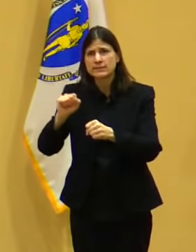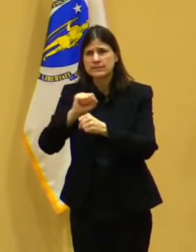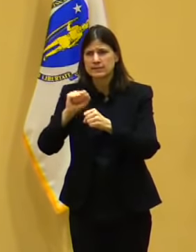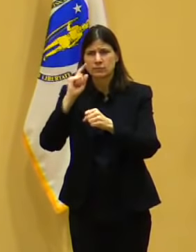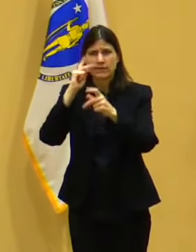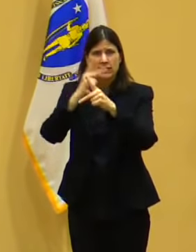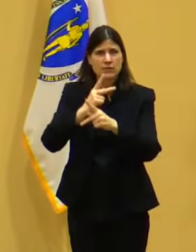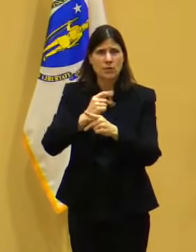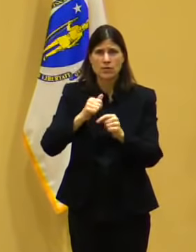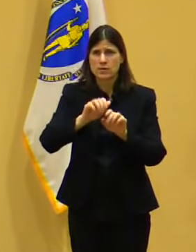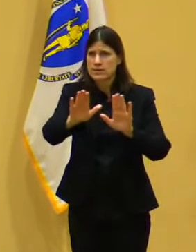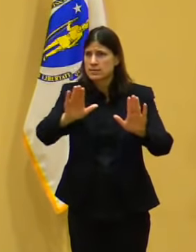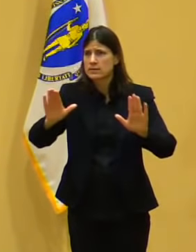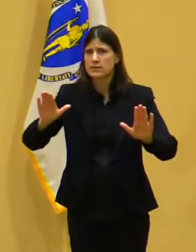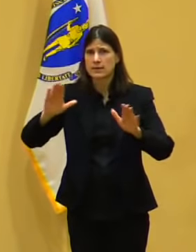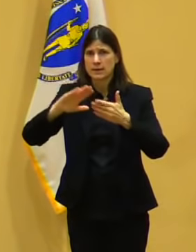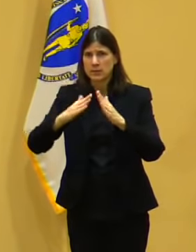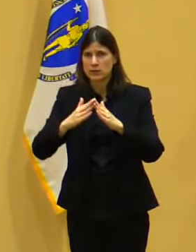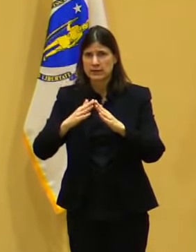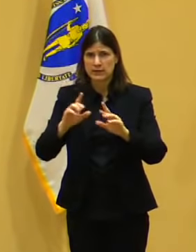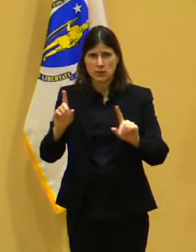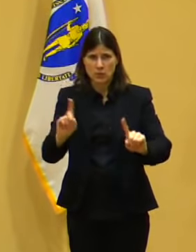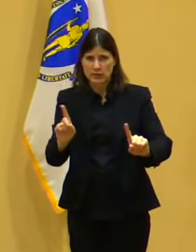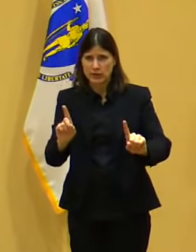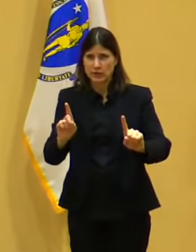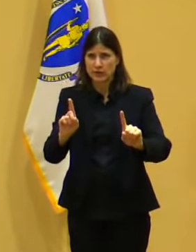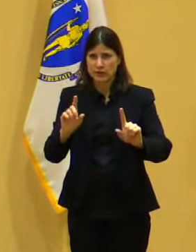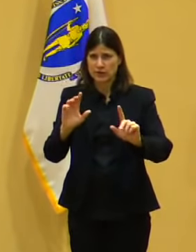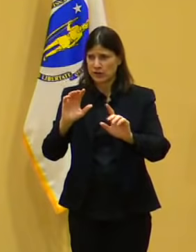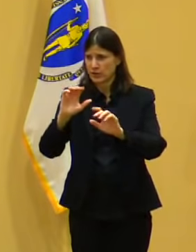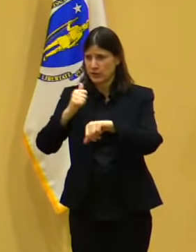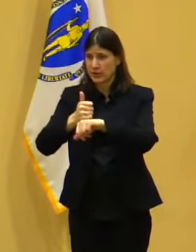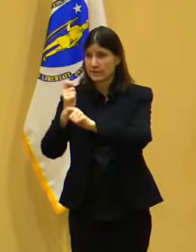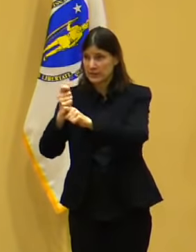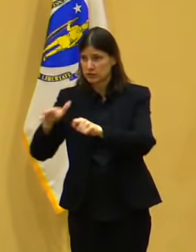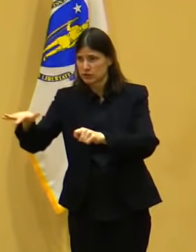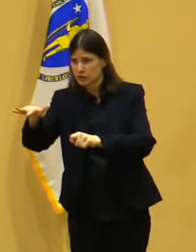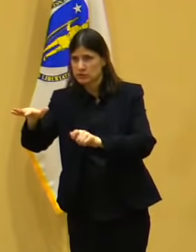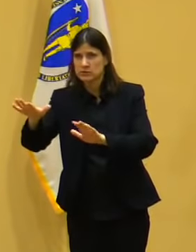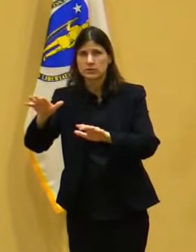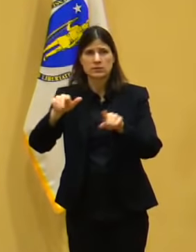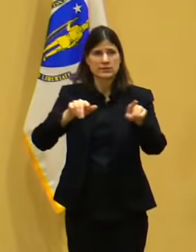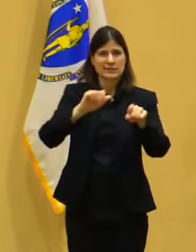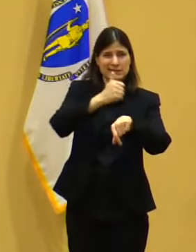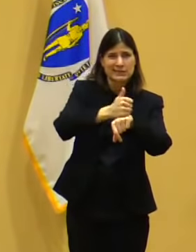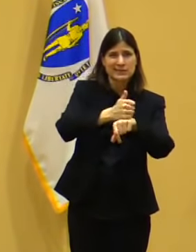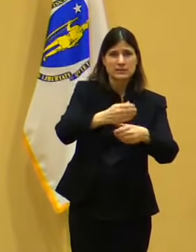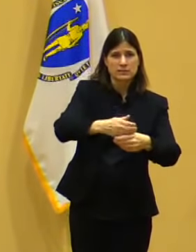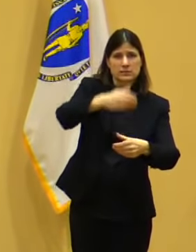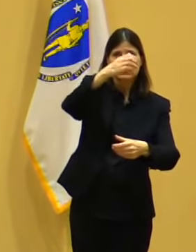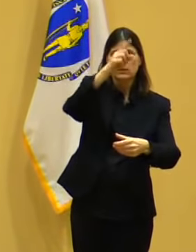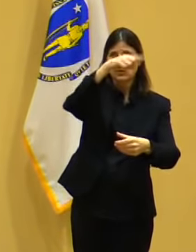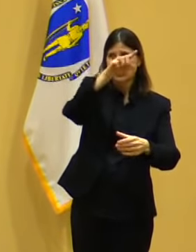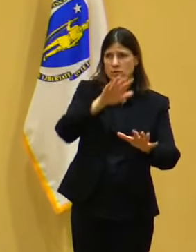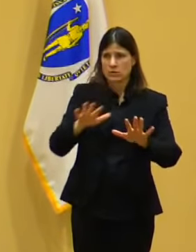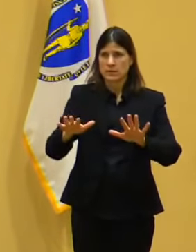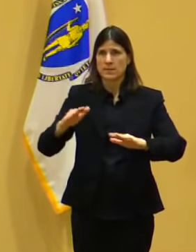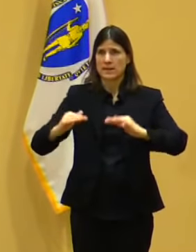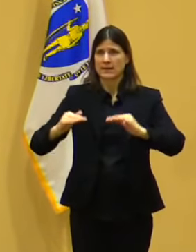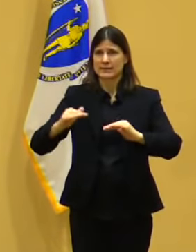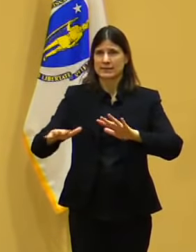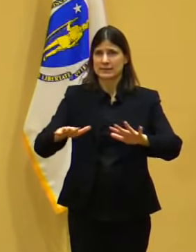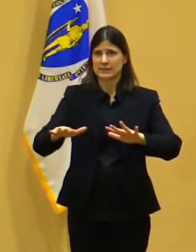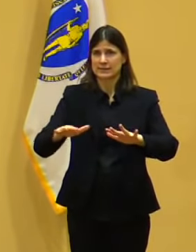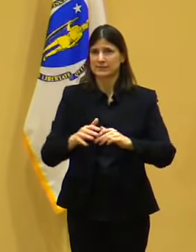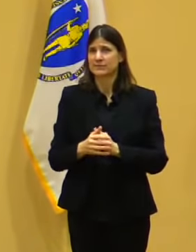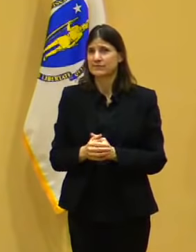common ground and balance when we make decisions among competing interests. And I get the fact that there are always going to be many competing